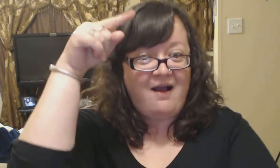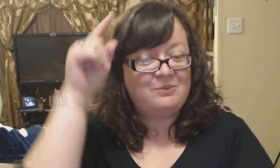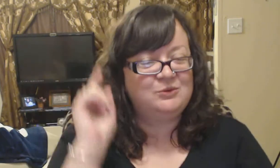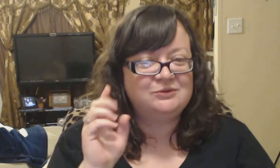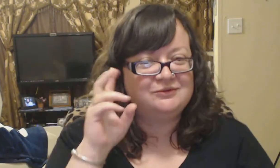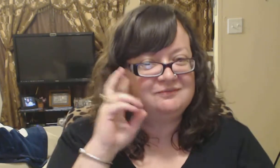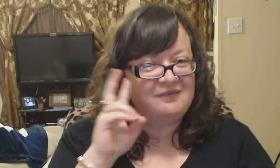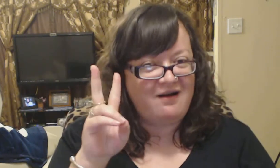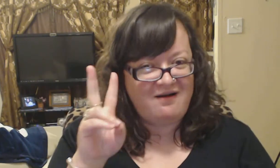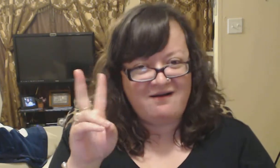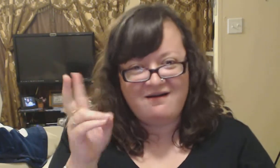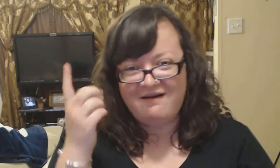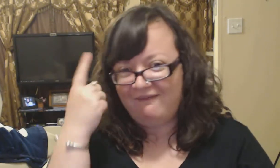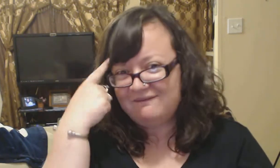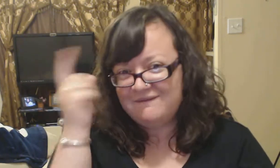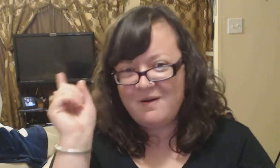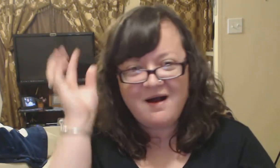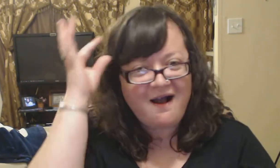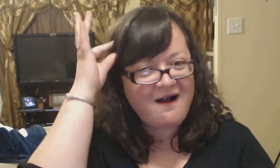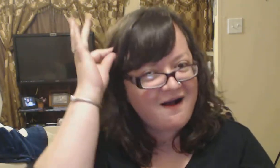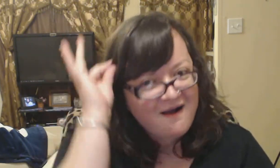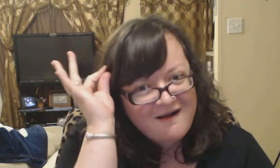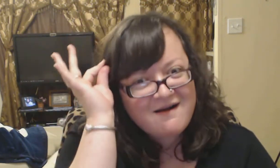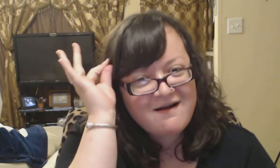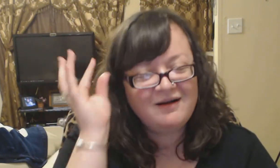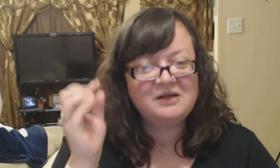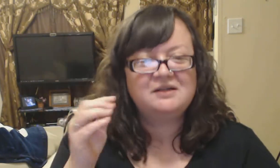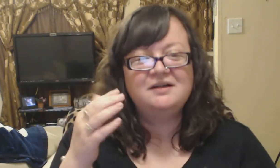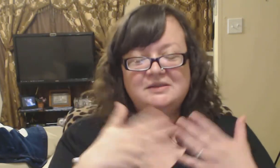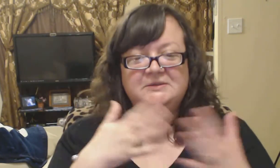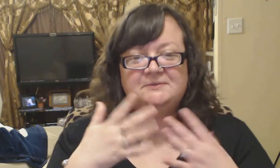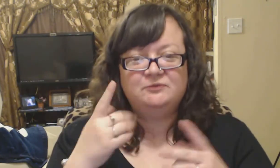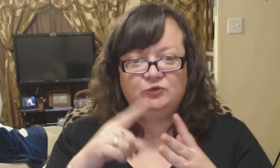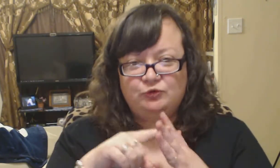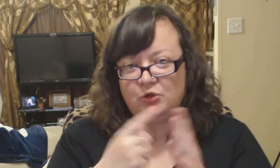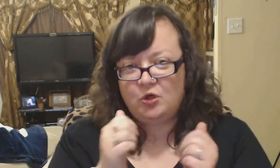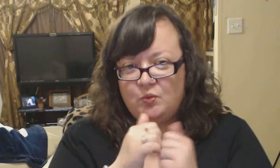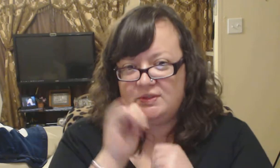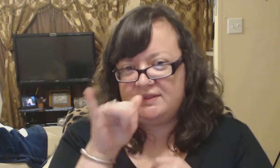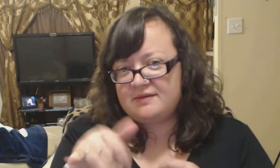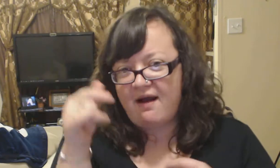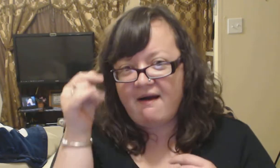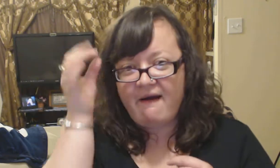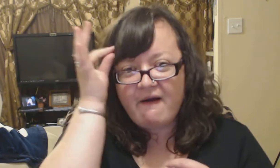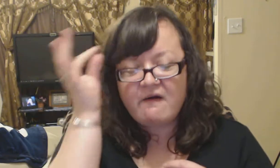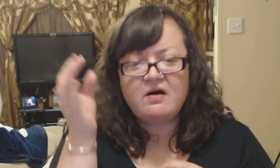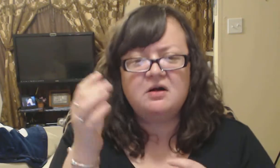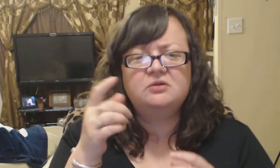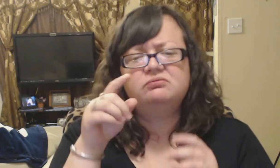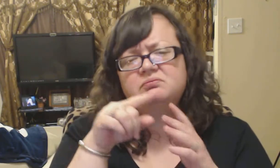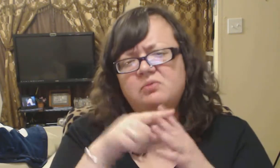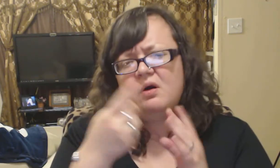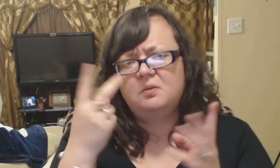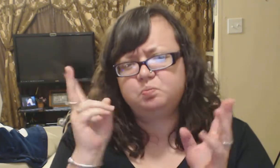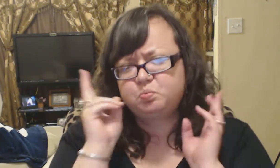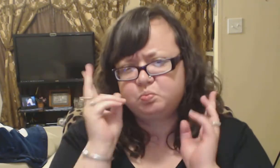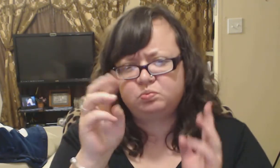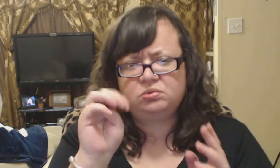I see you all my time I'll give you all my money And I'm only telling me It's you